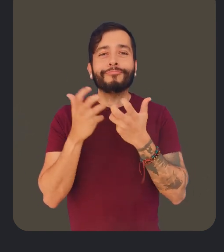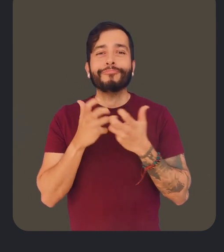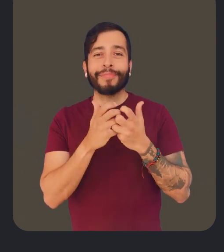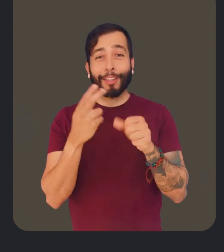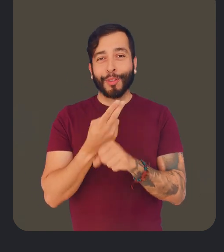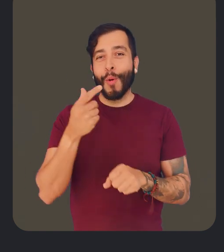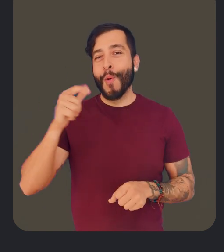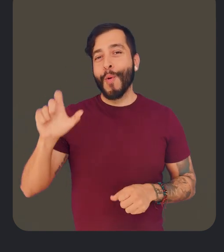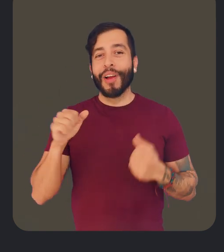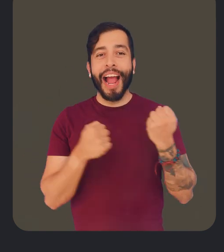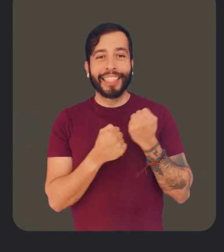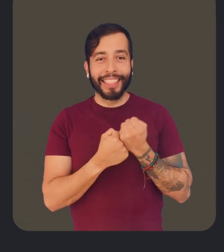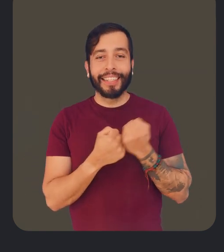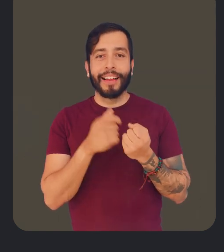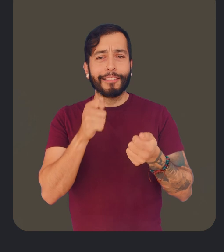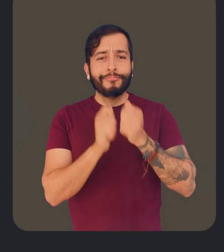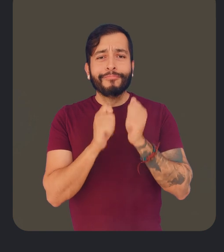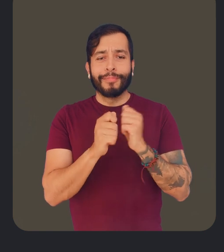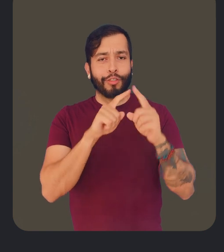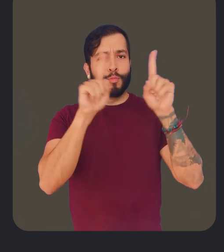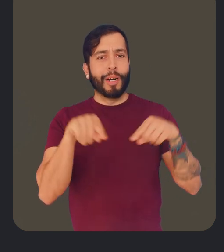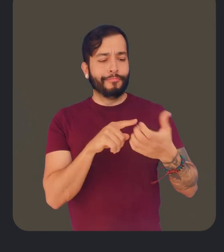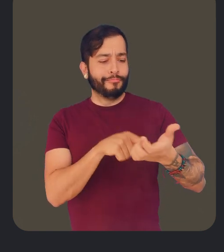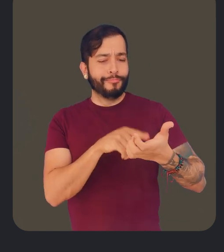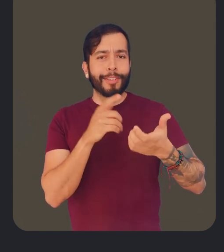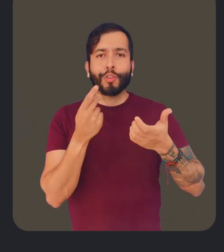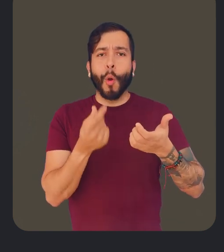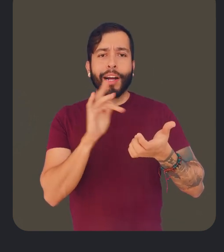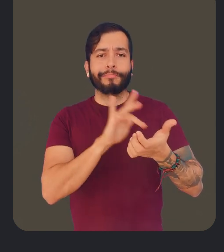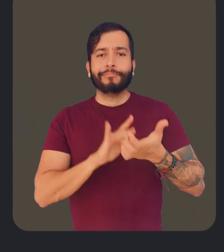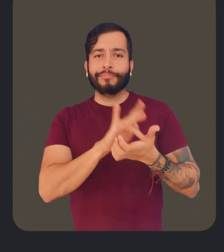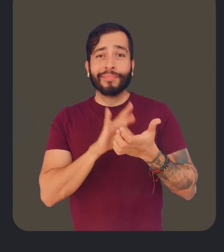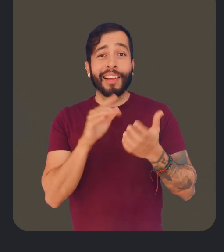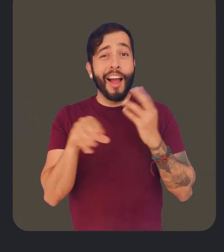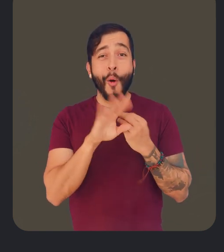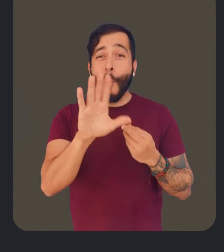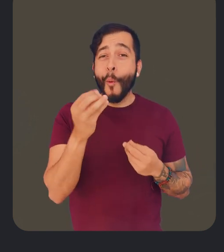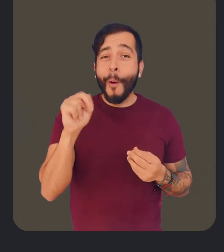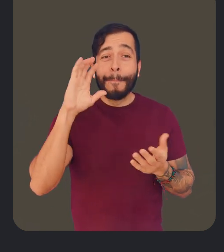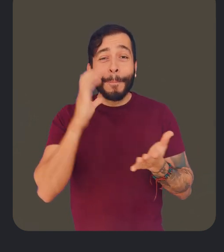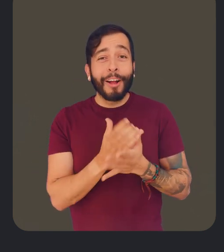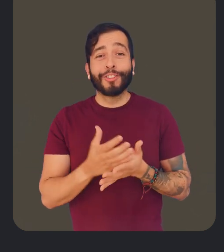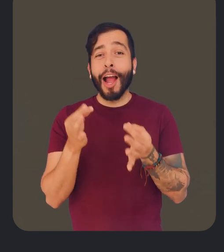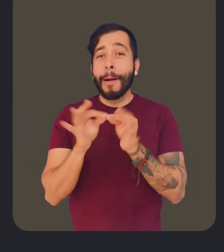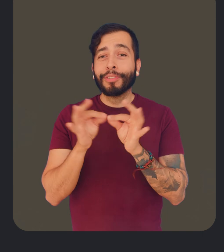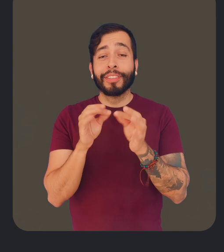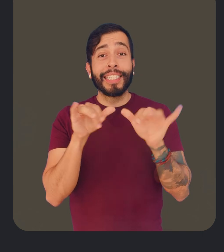using the Google Assistant. You can now customize your routine's home screen shortcuts by adding your own images, captions, and by adjusting